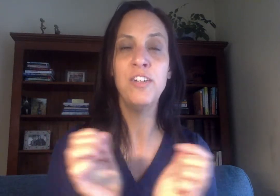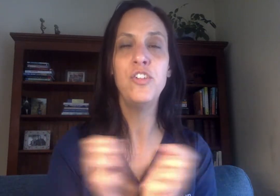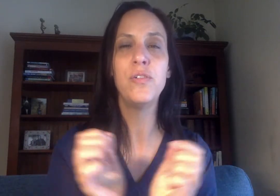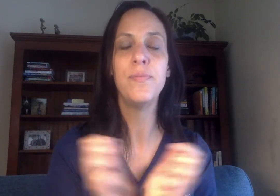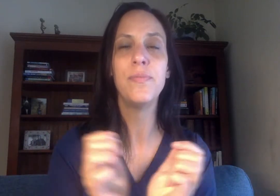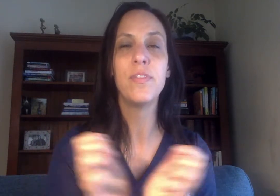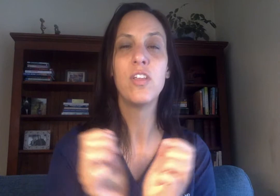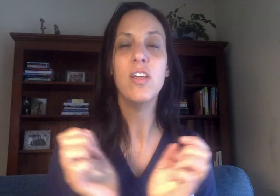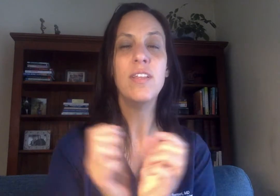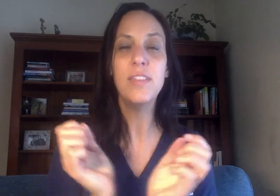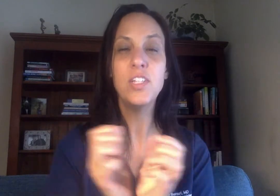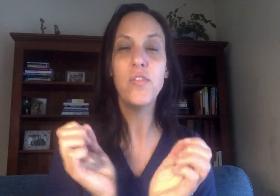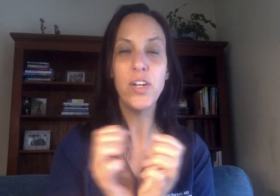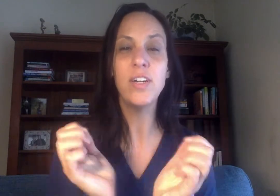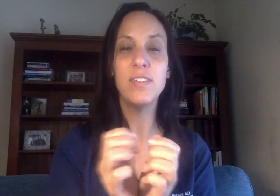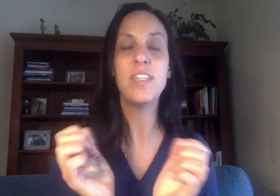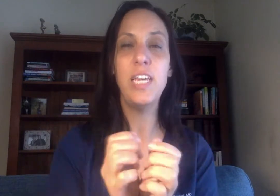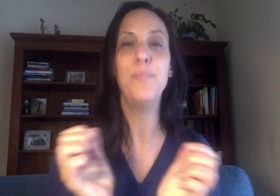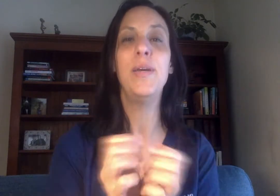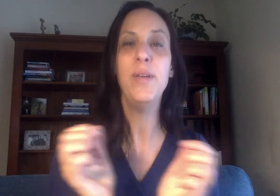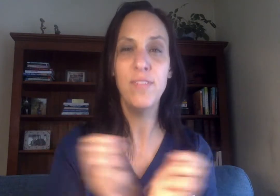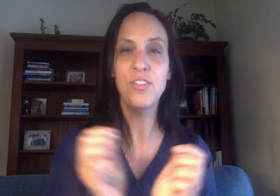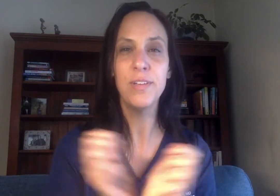that this fear is keeping me vigilant.